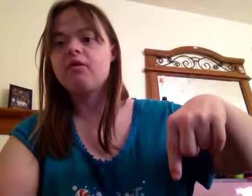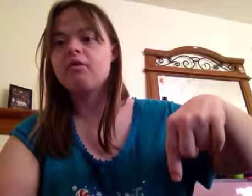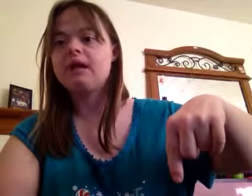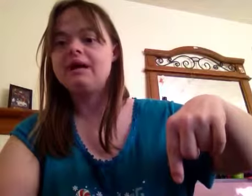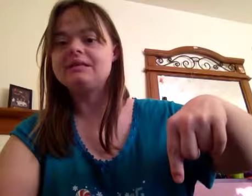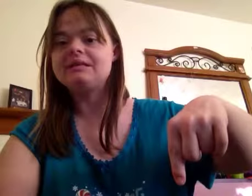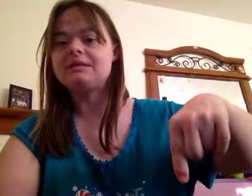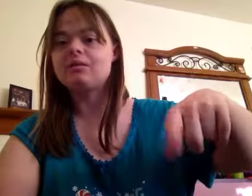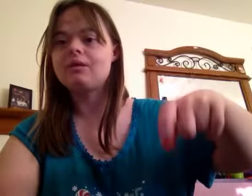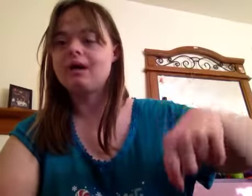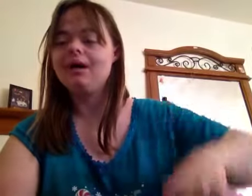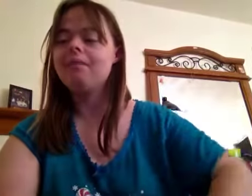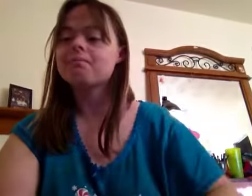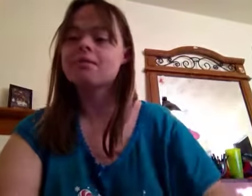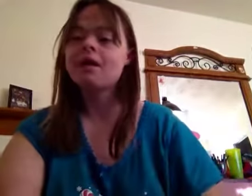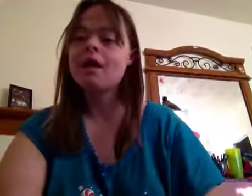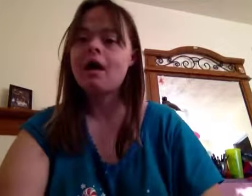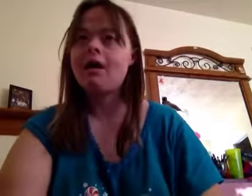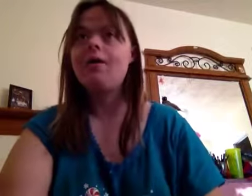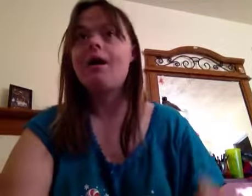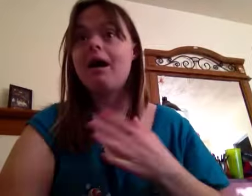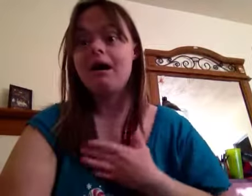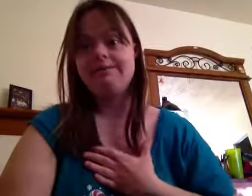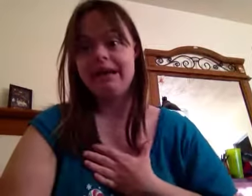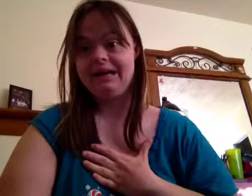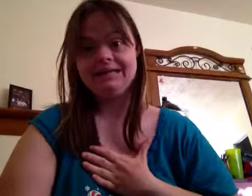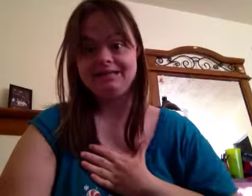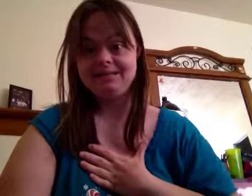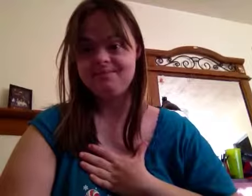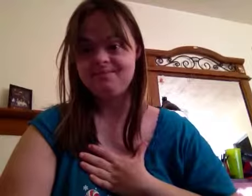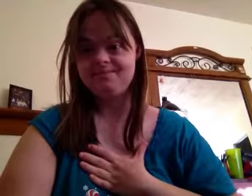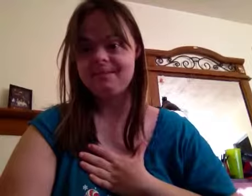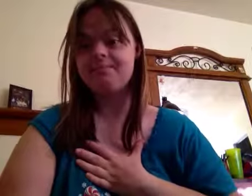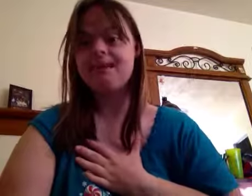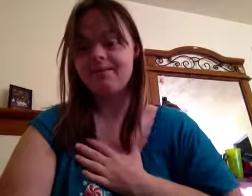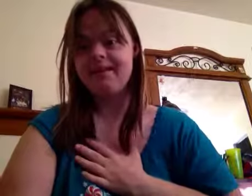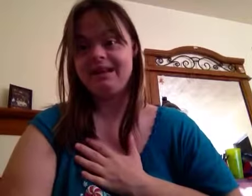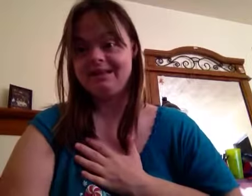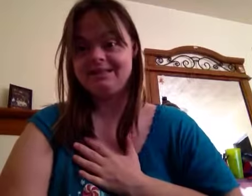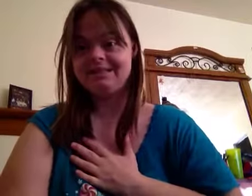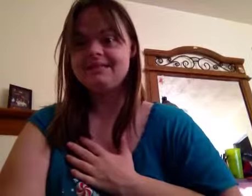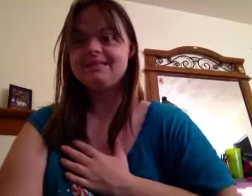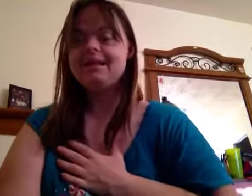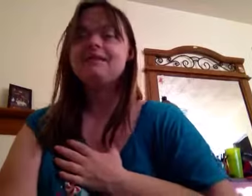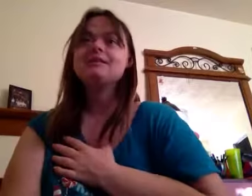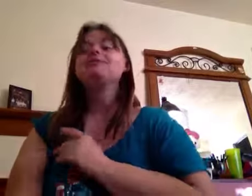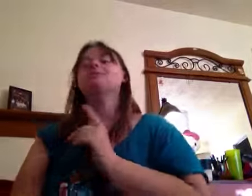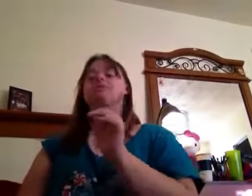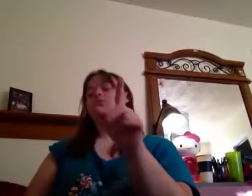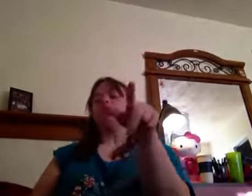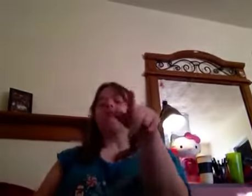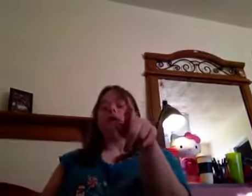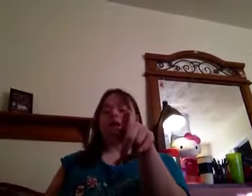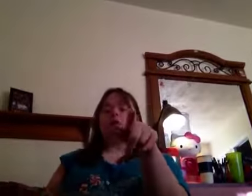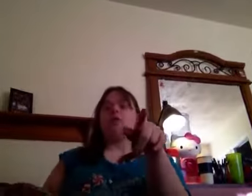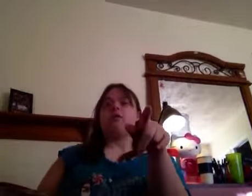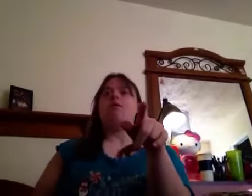you're nice or naughty. I know I'm nice. I'm definitely nice. So, you guys out there,